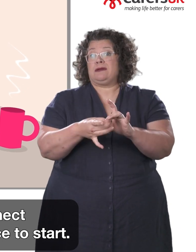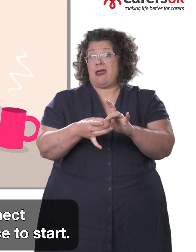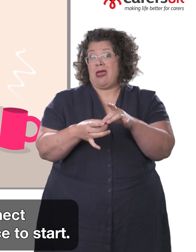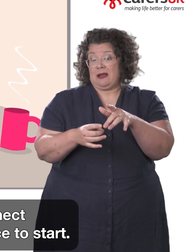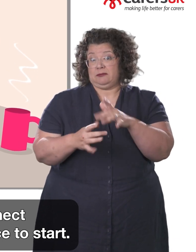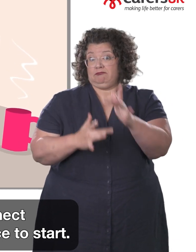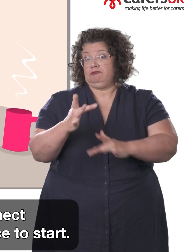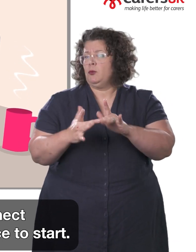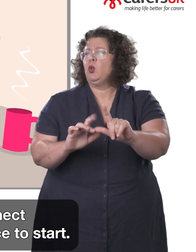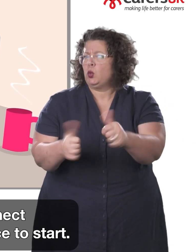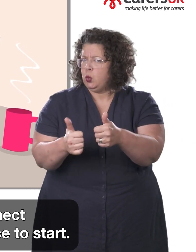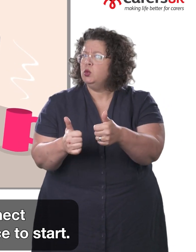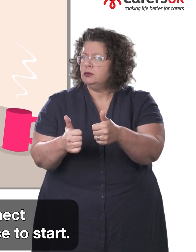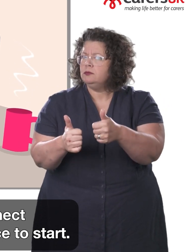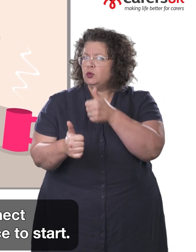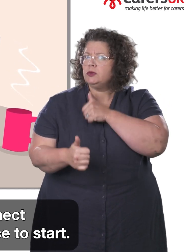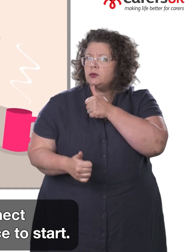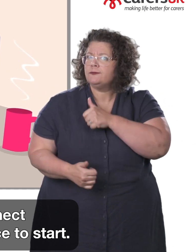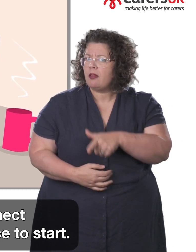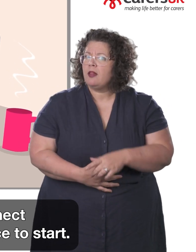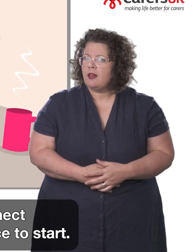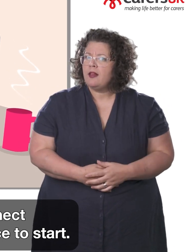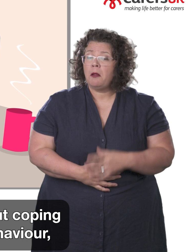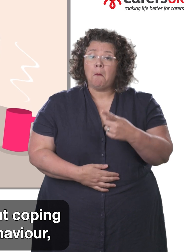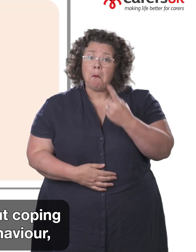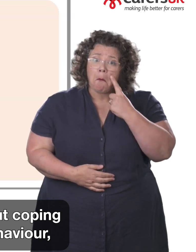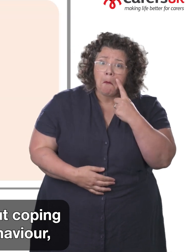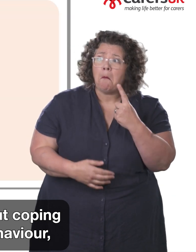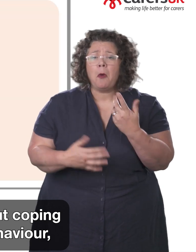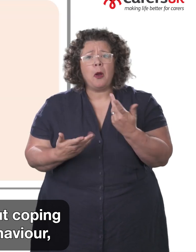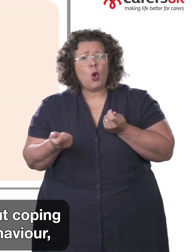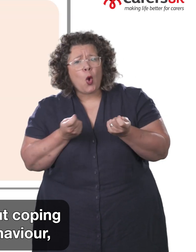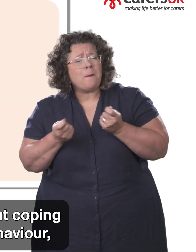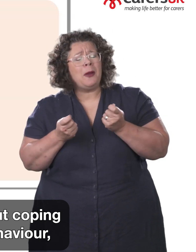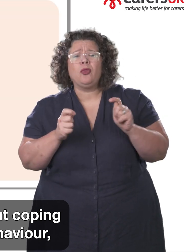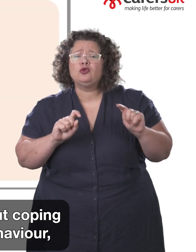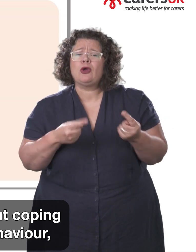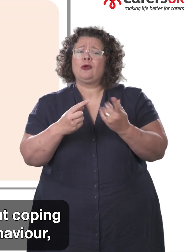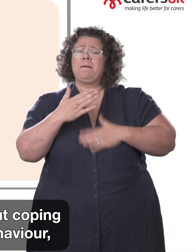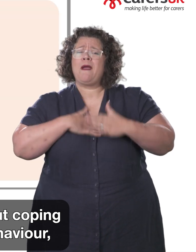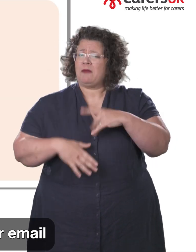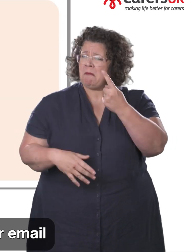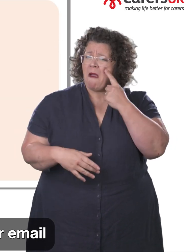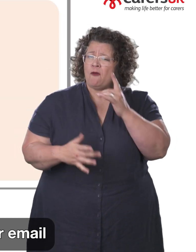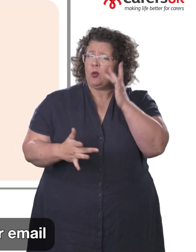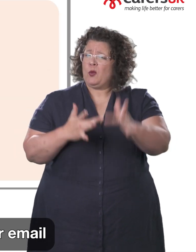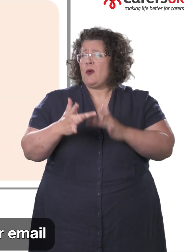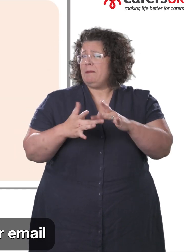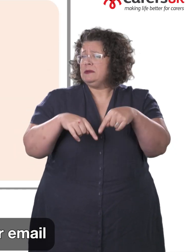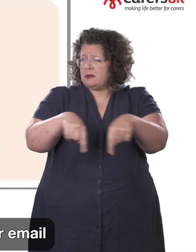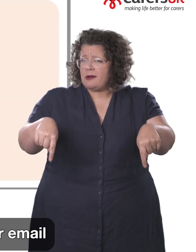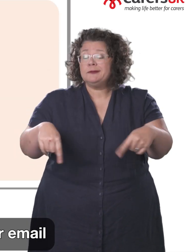platform is a good place to start. To find out more about coping with challenging behaviour, visit